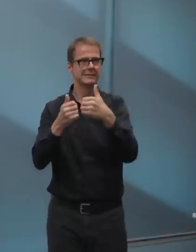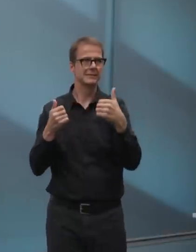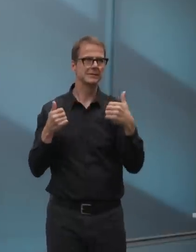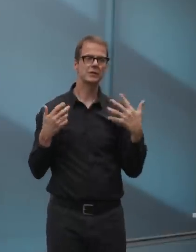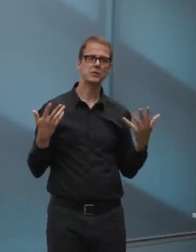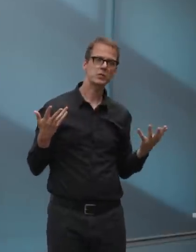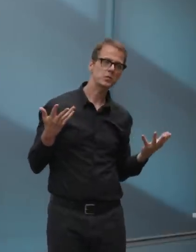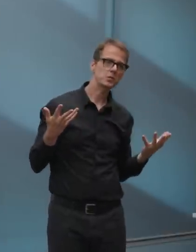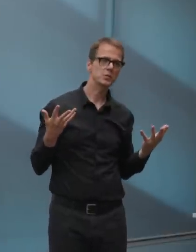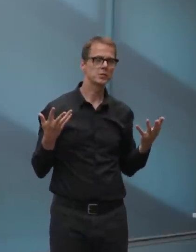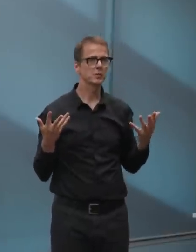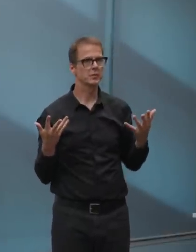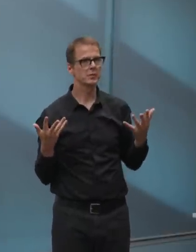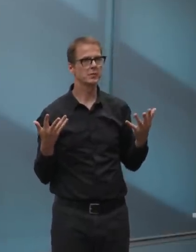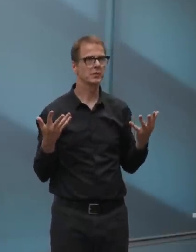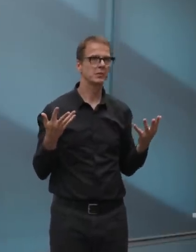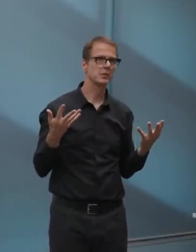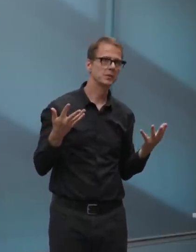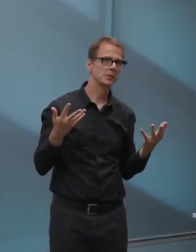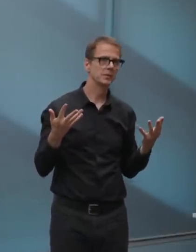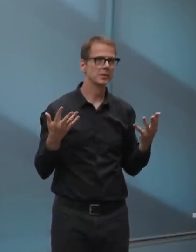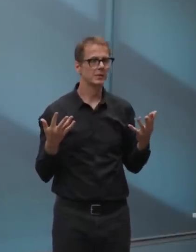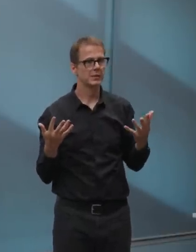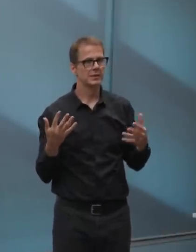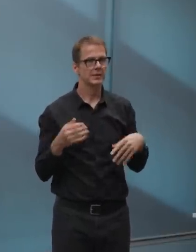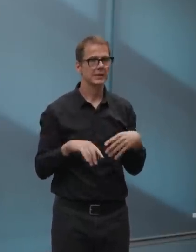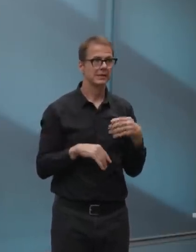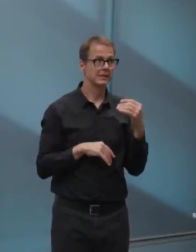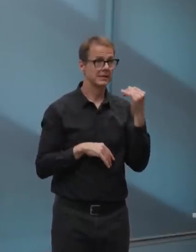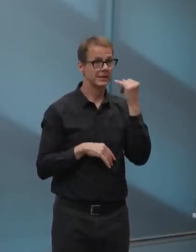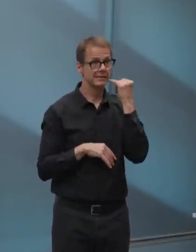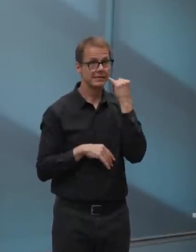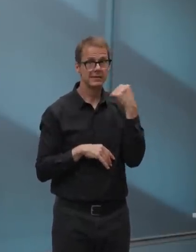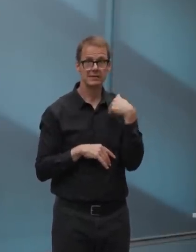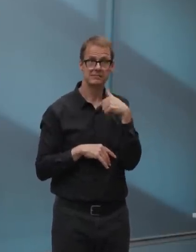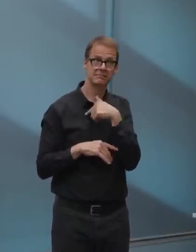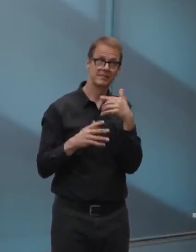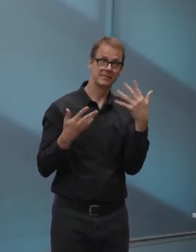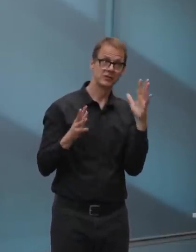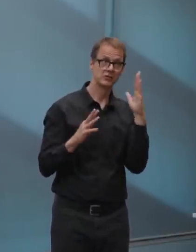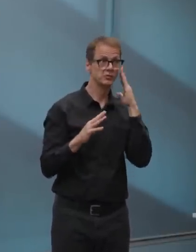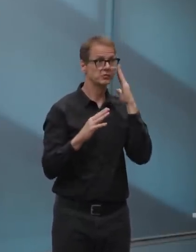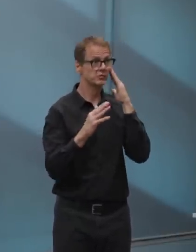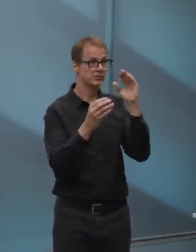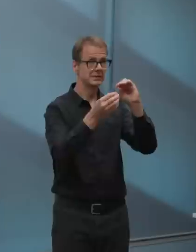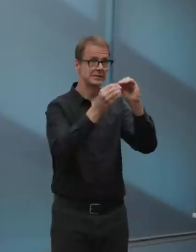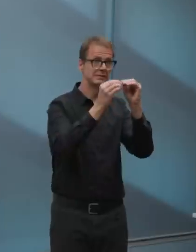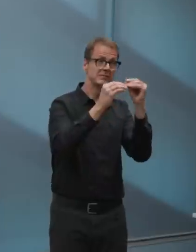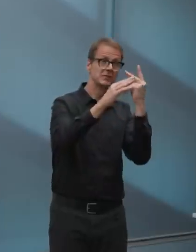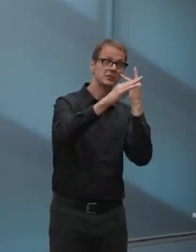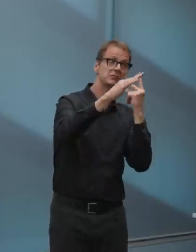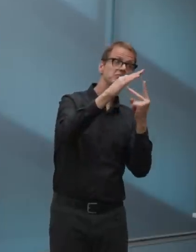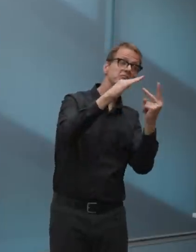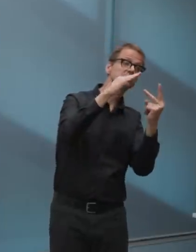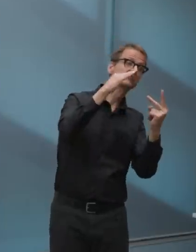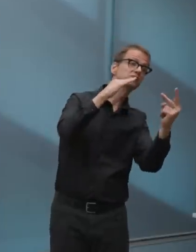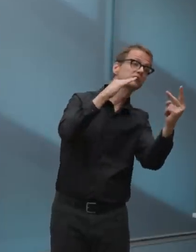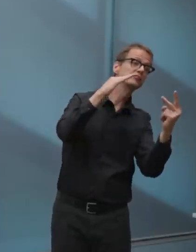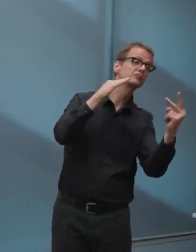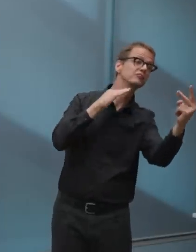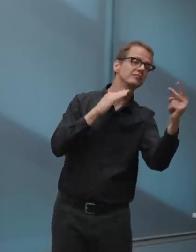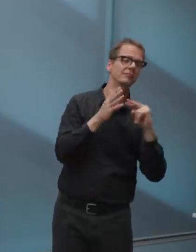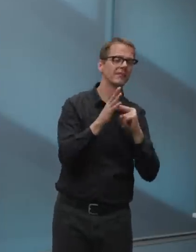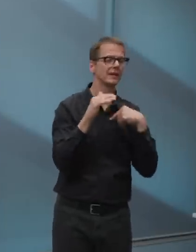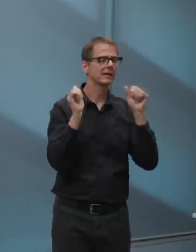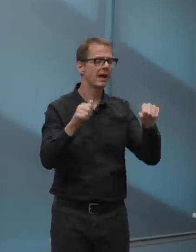five years for ridership to recover and fair box revenues to recover to the full amount. Um, back of the napkin,